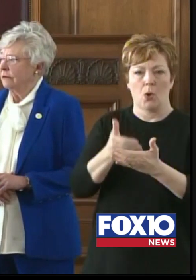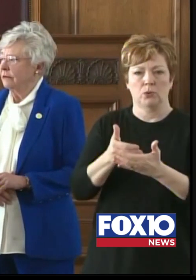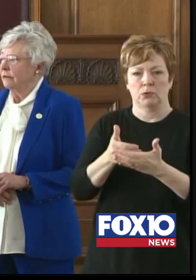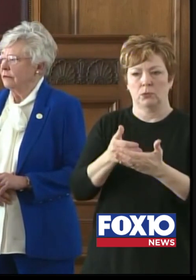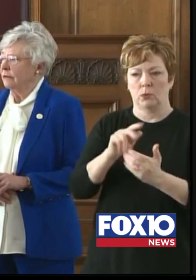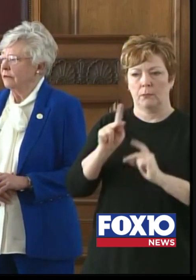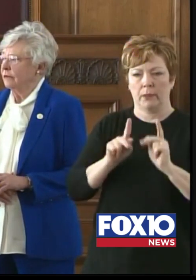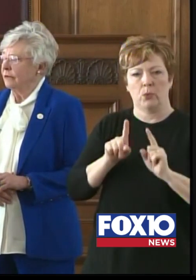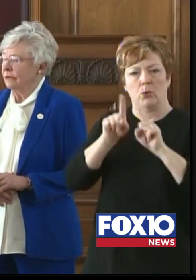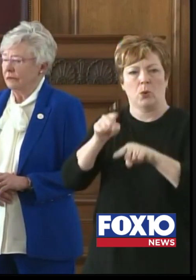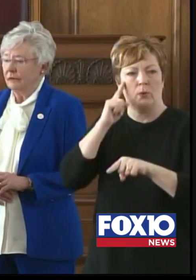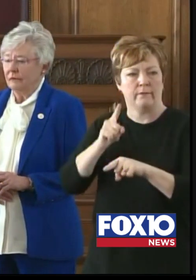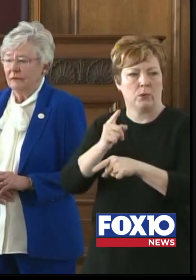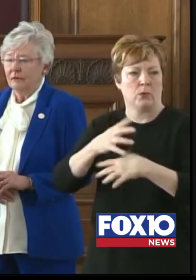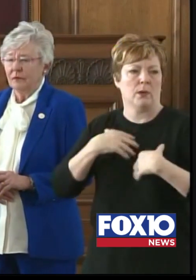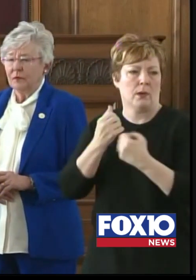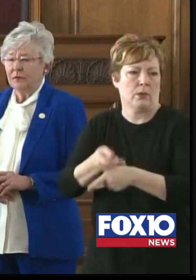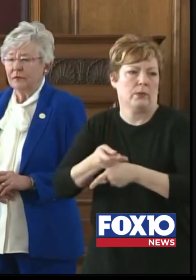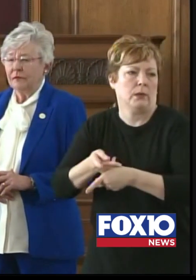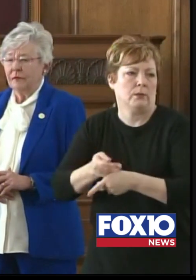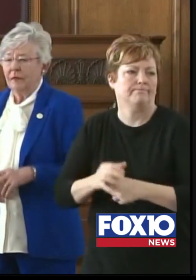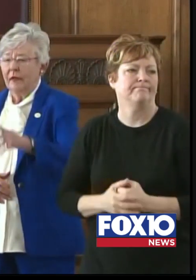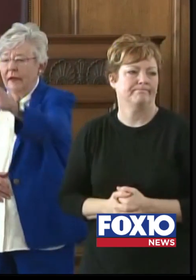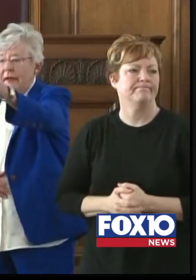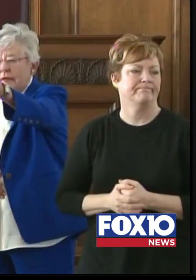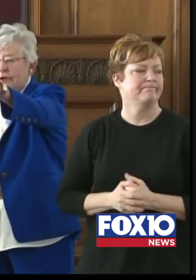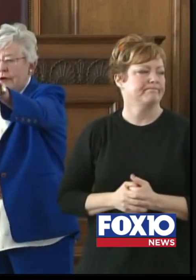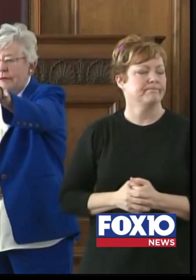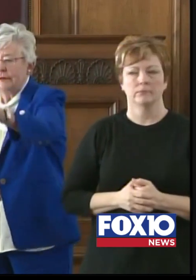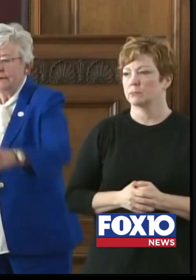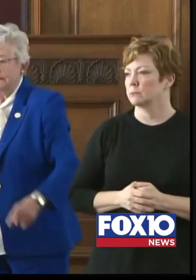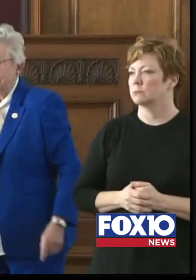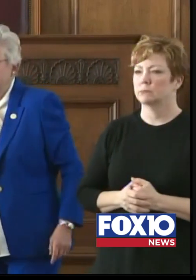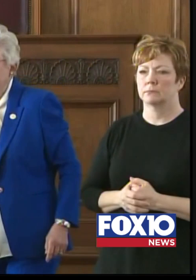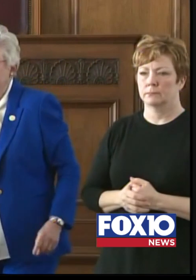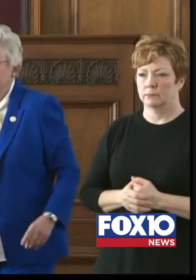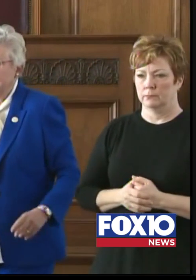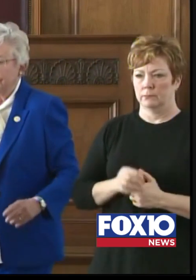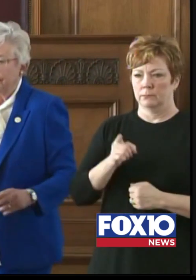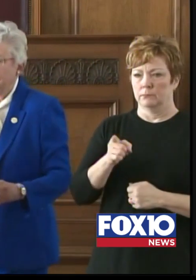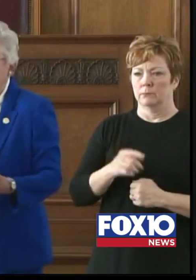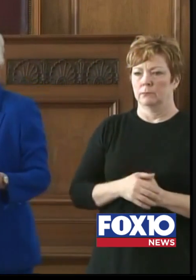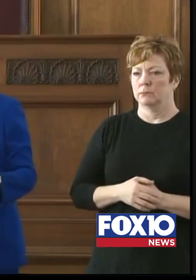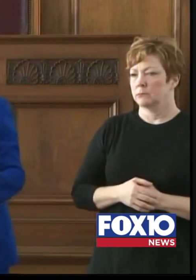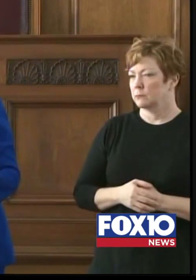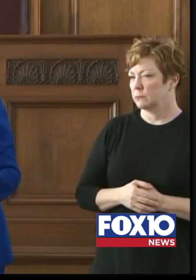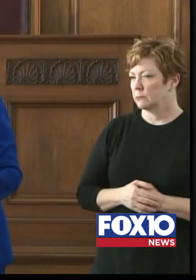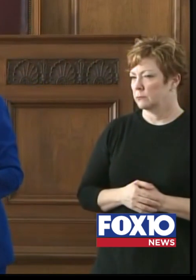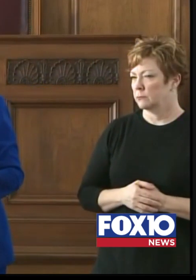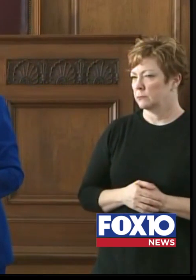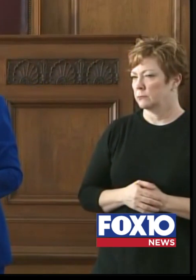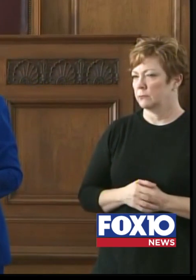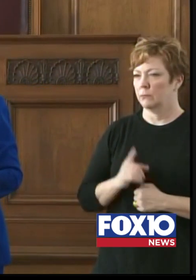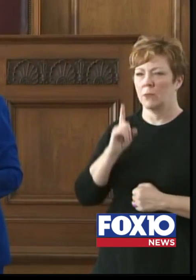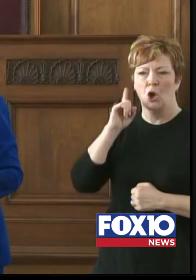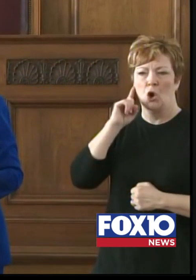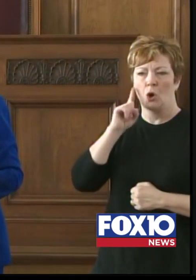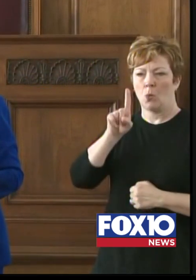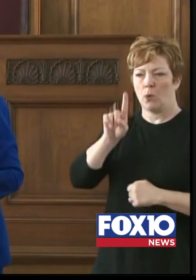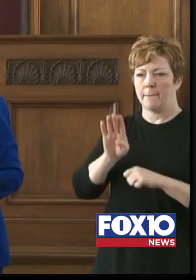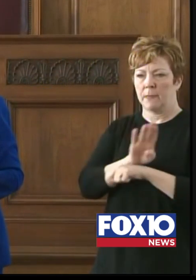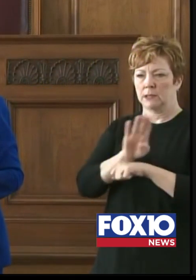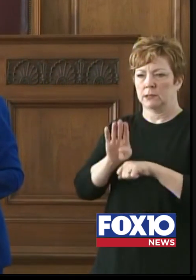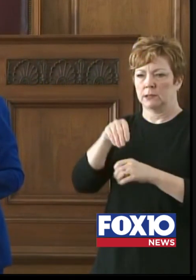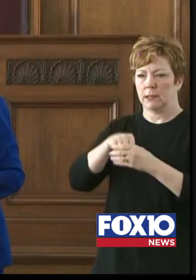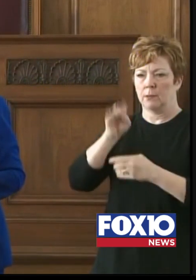And that's really going to be the solution to the problem. Together, we just received word that at least one business in the Birmingham area decide